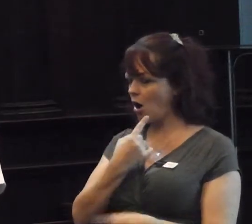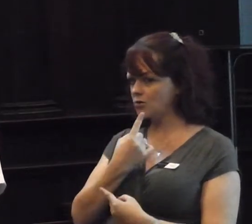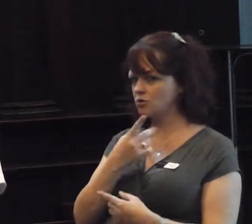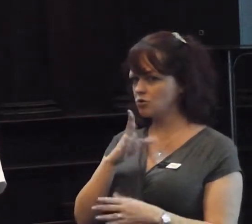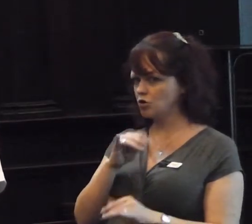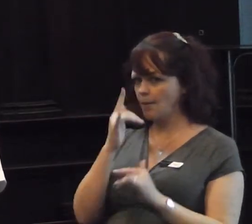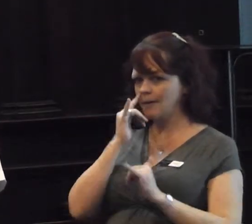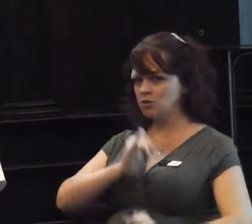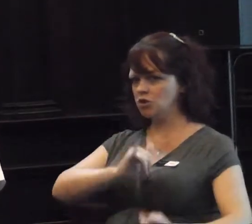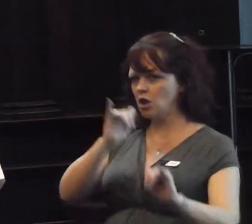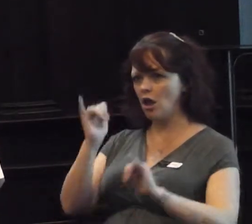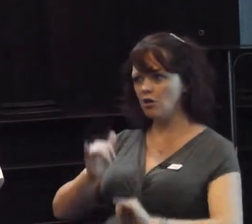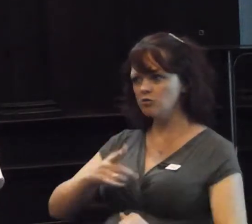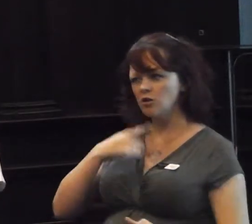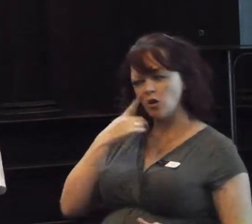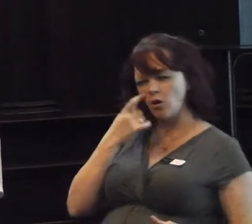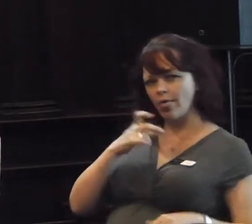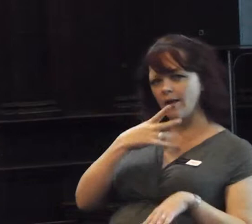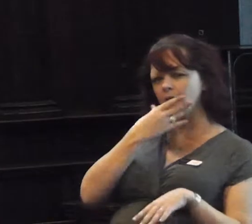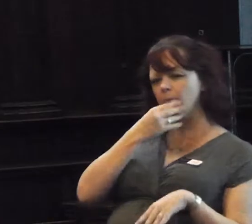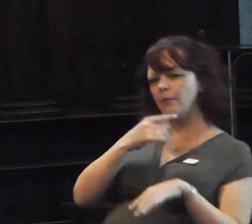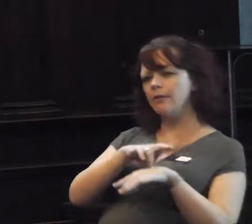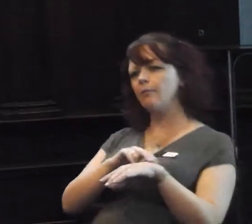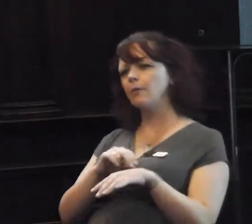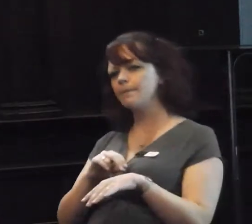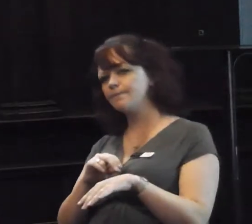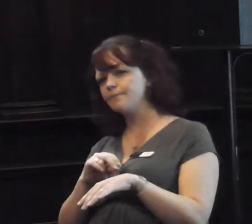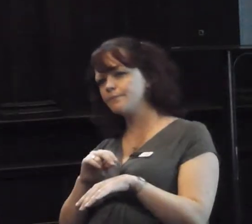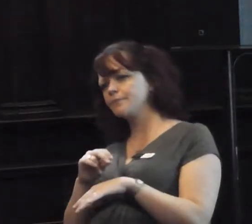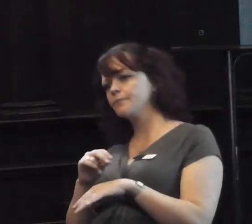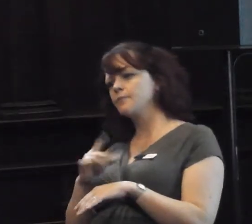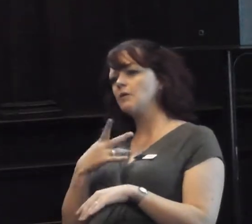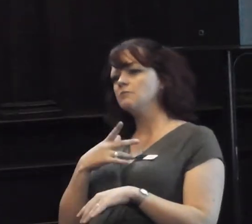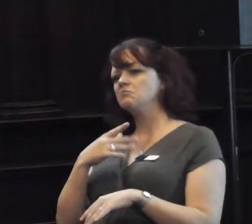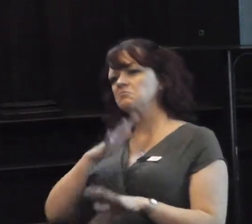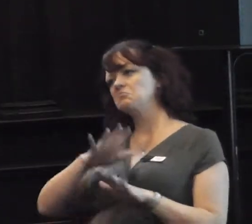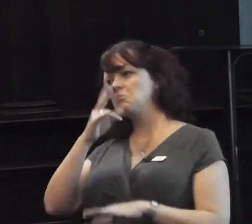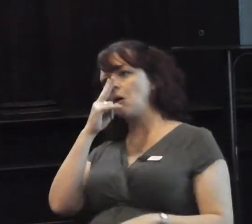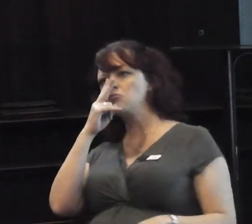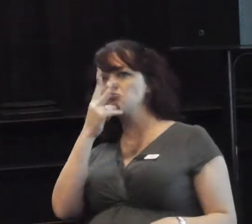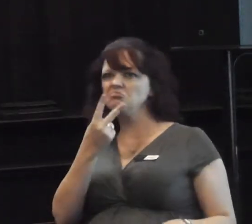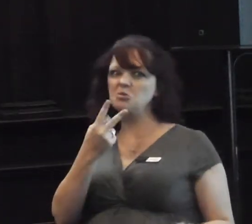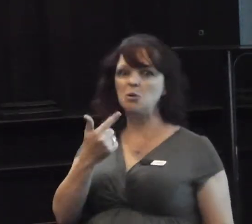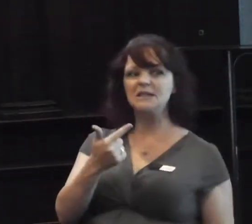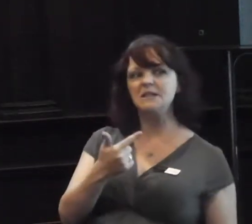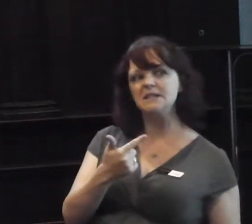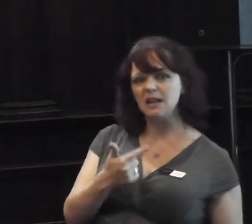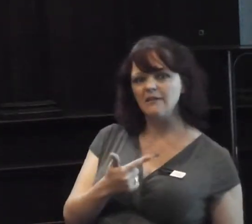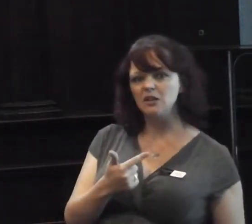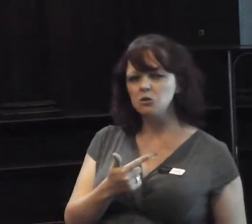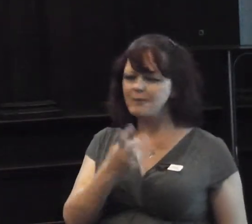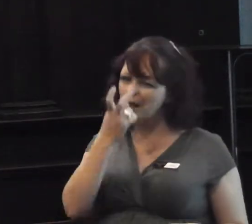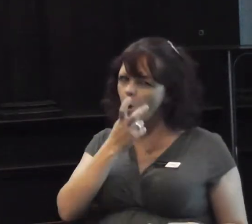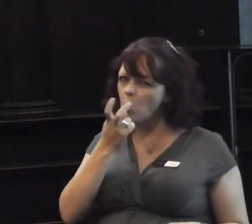So we all think, that he's got the power, to stop and search. He doesn't have, he's 27 by the way, so he's not going to need, 16 to 25.